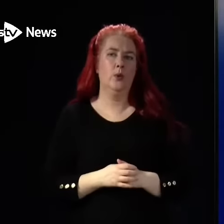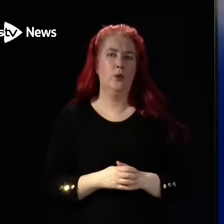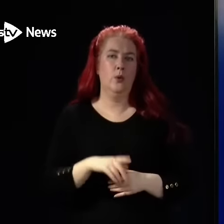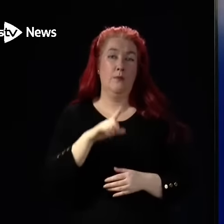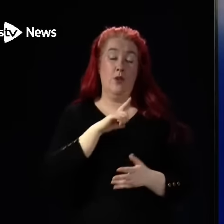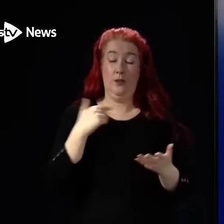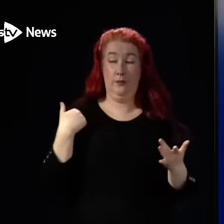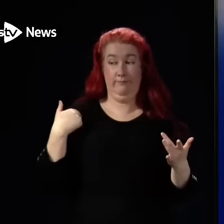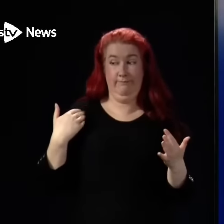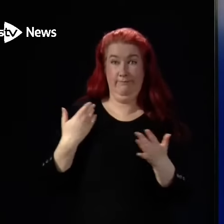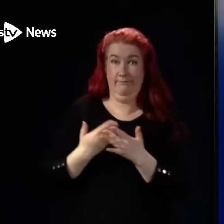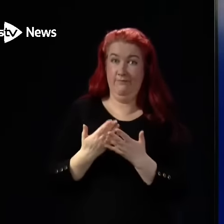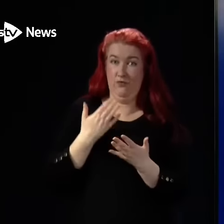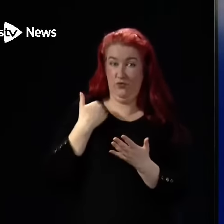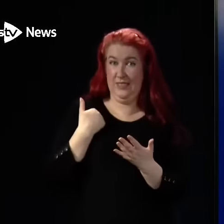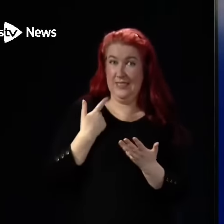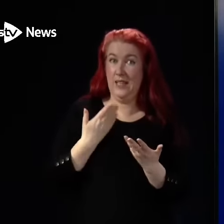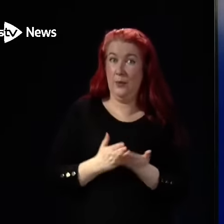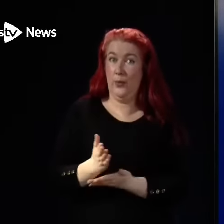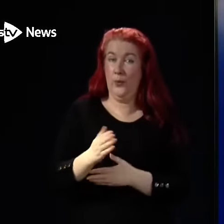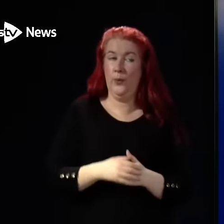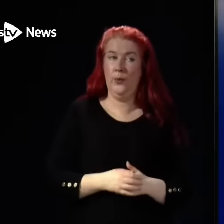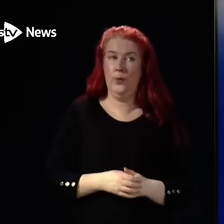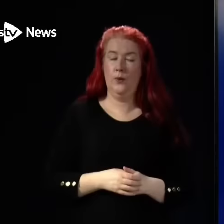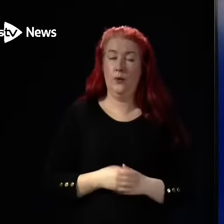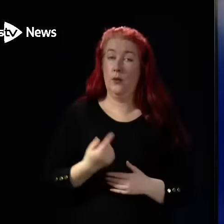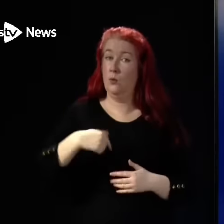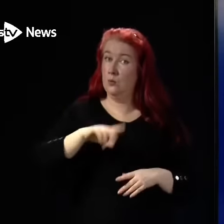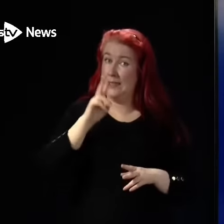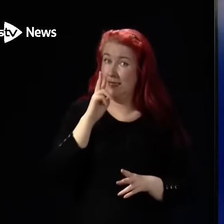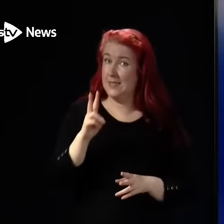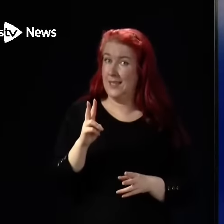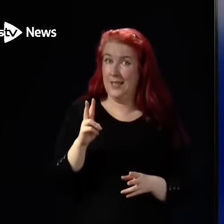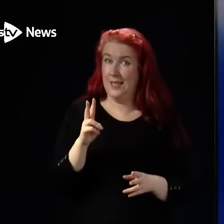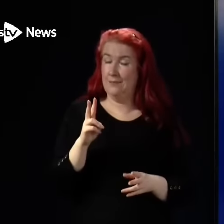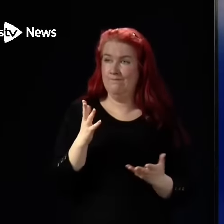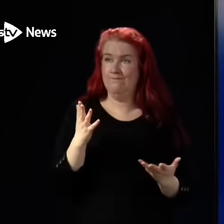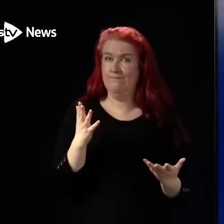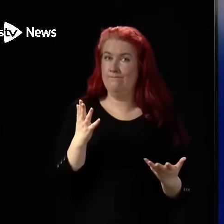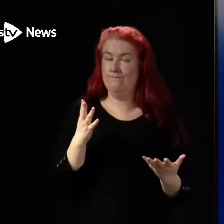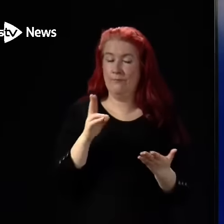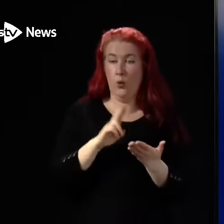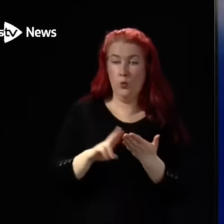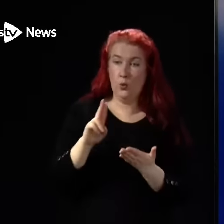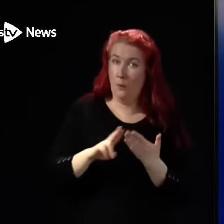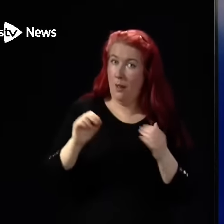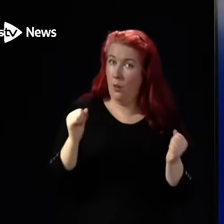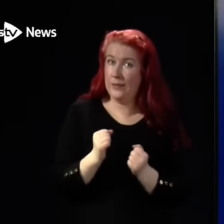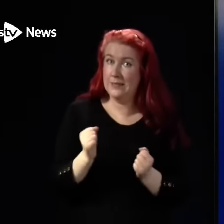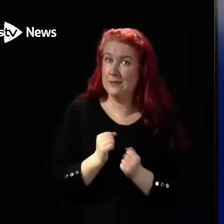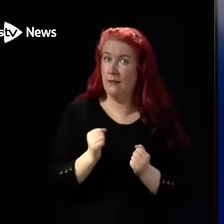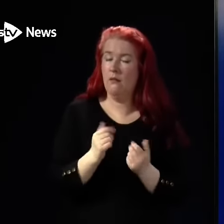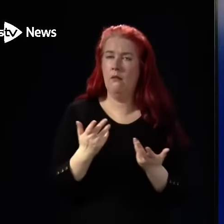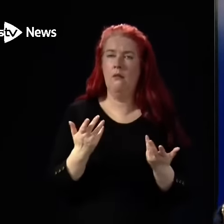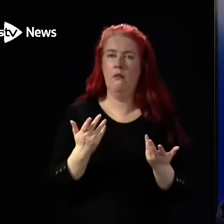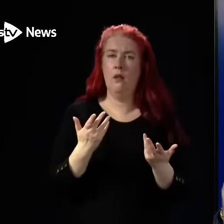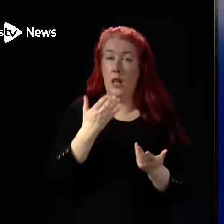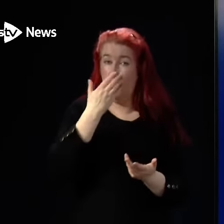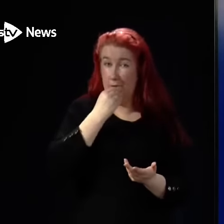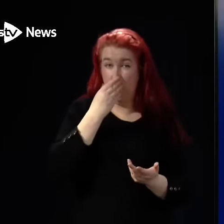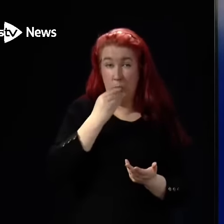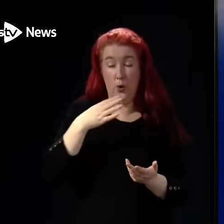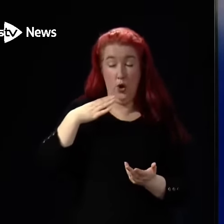living through. We're seeing, even by the standards of normal winters, flu that is at